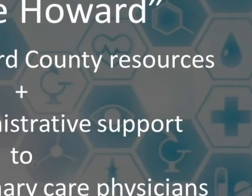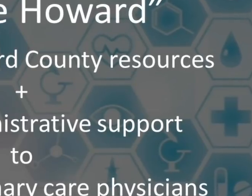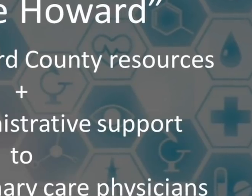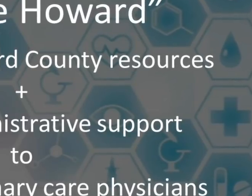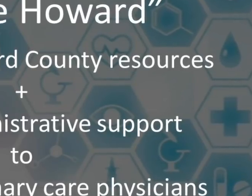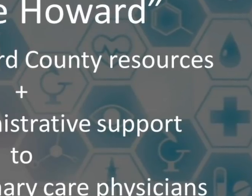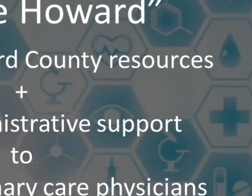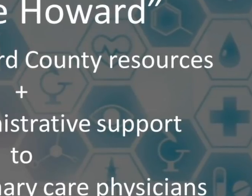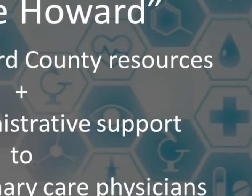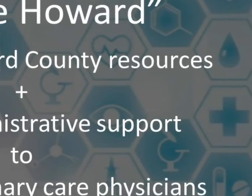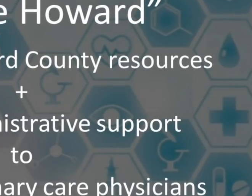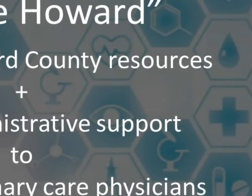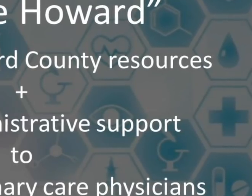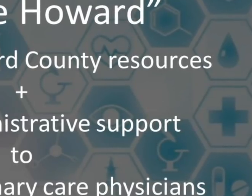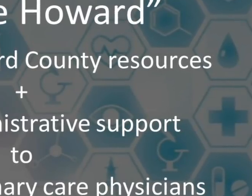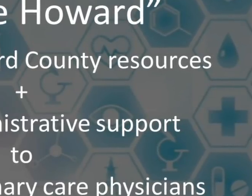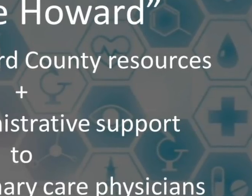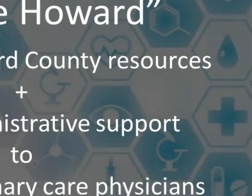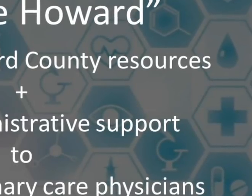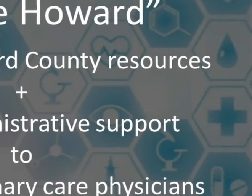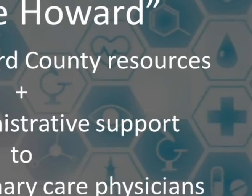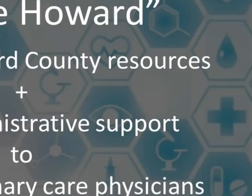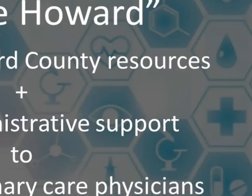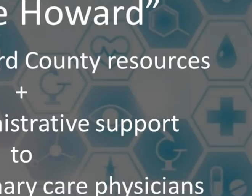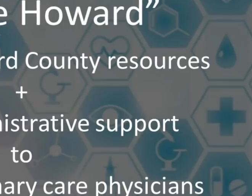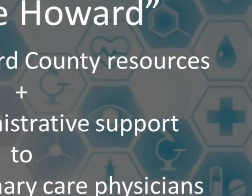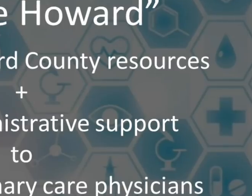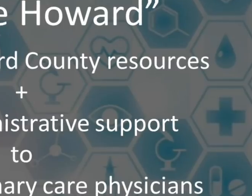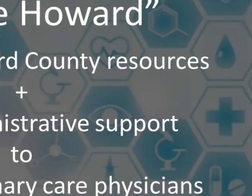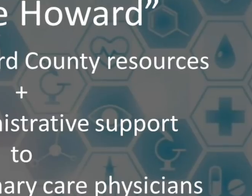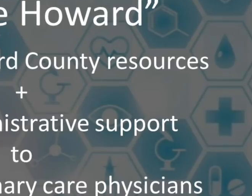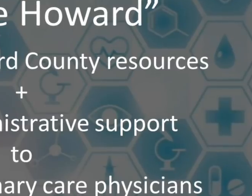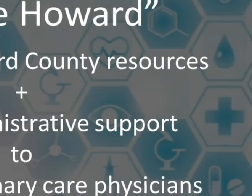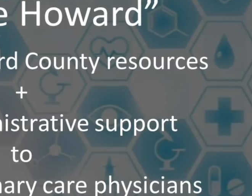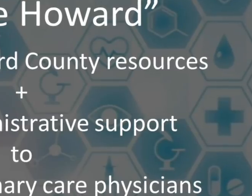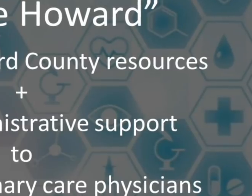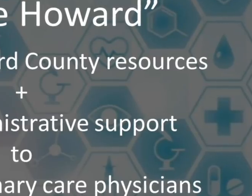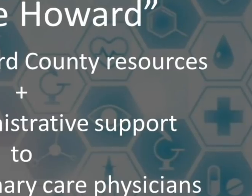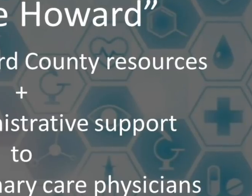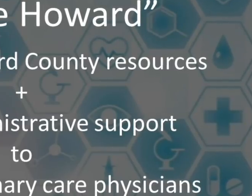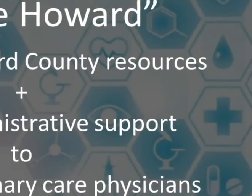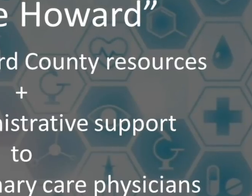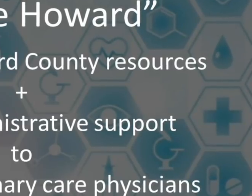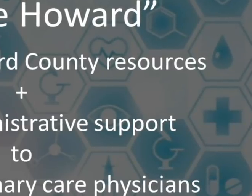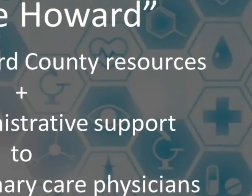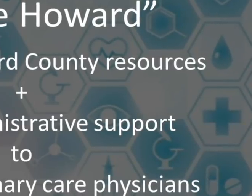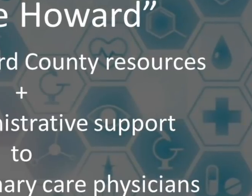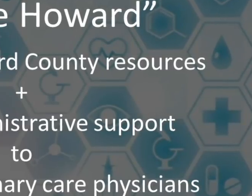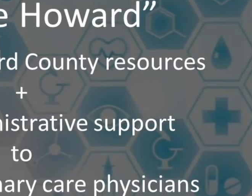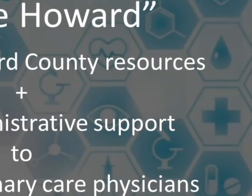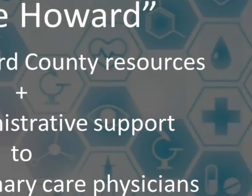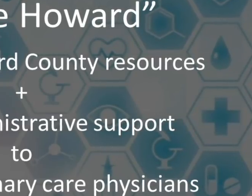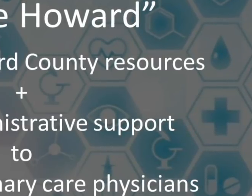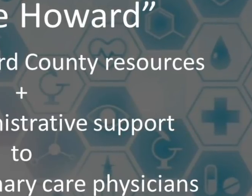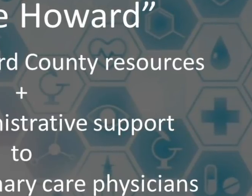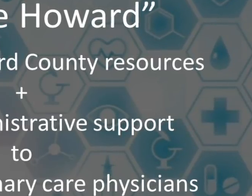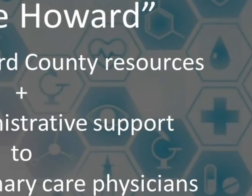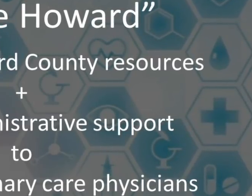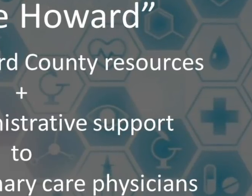physicians into Howard County. Through this program, we will help physicians repay student loans,